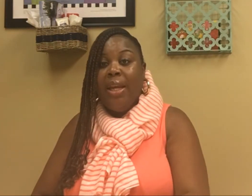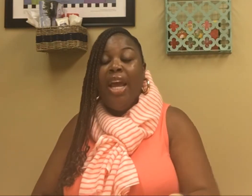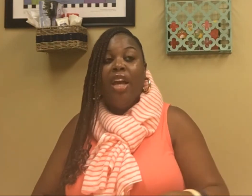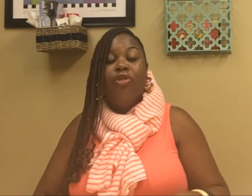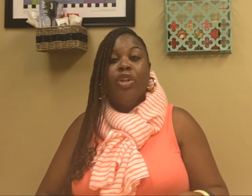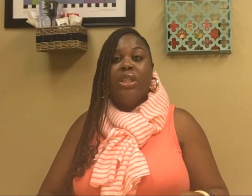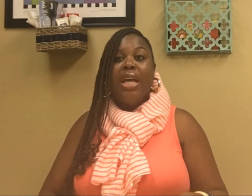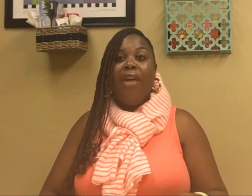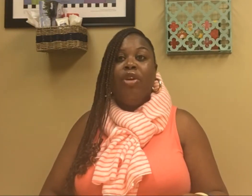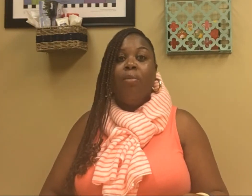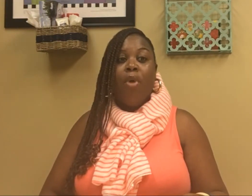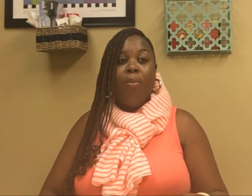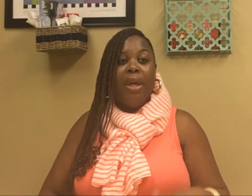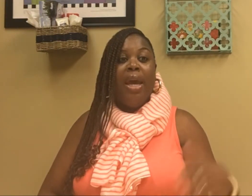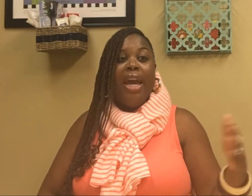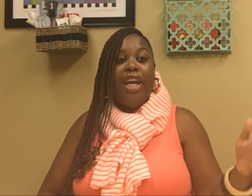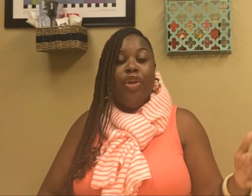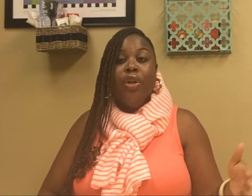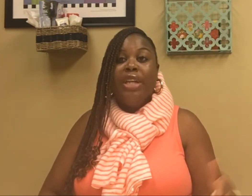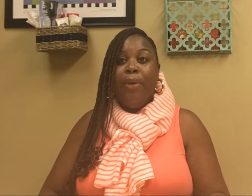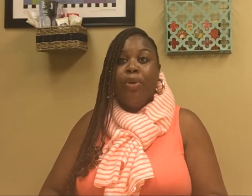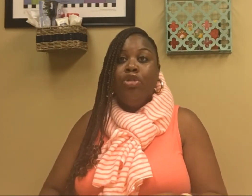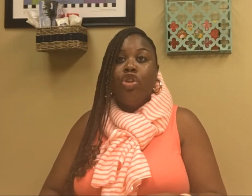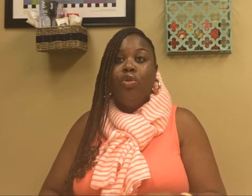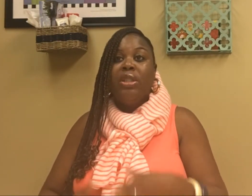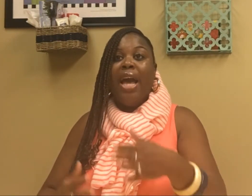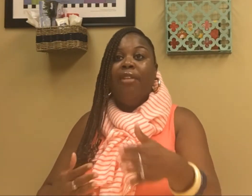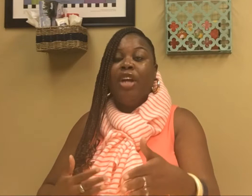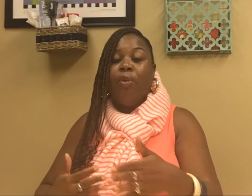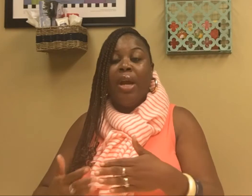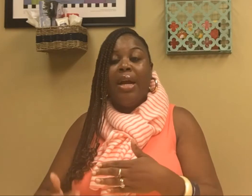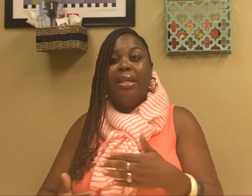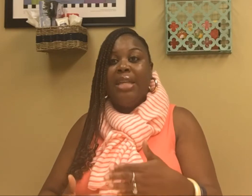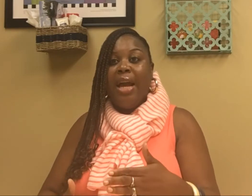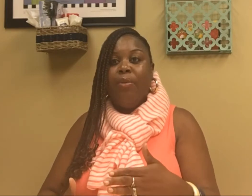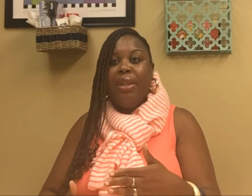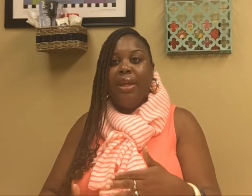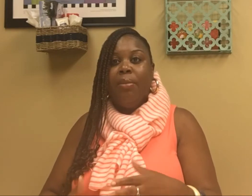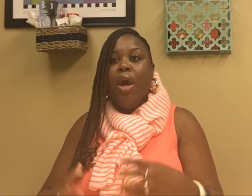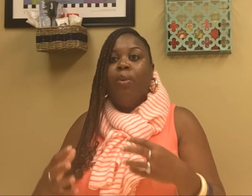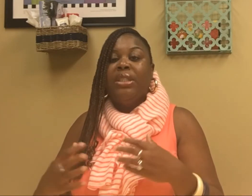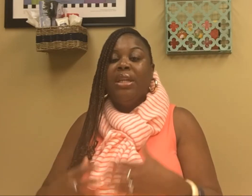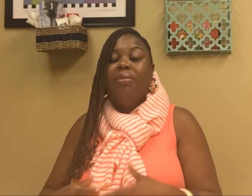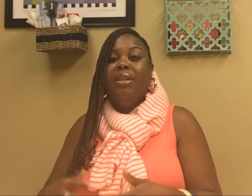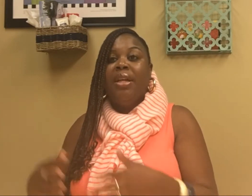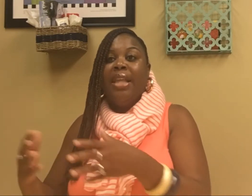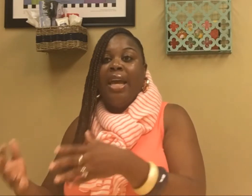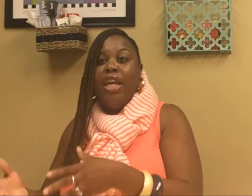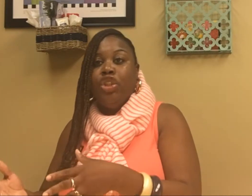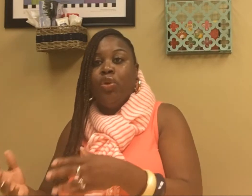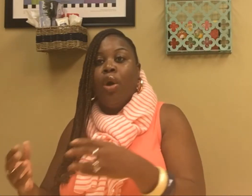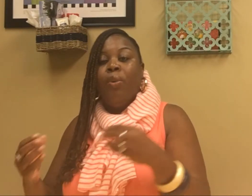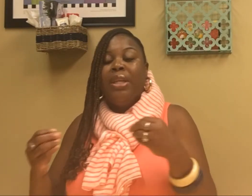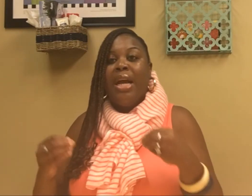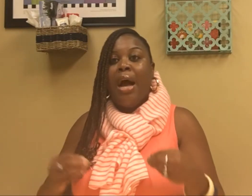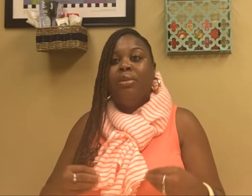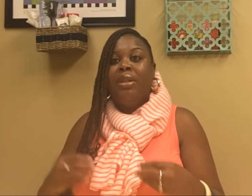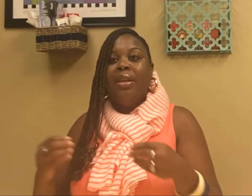If you're just having a moment in your day where you choose to have direct contact with them, with something that they enjoy or with an object that